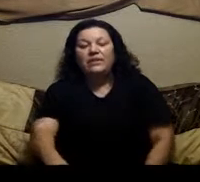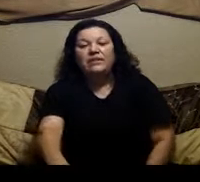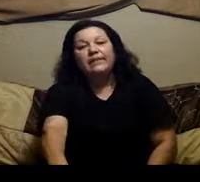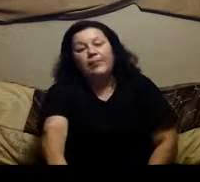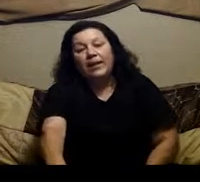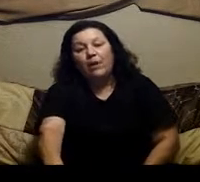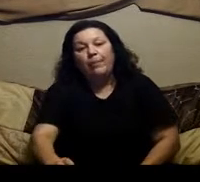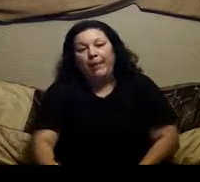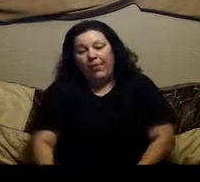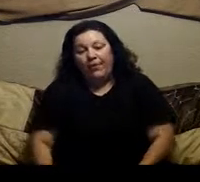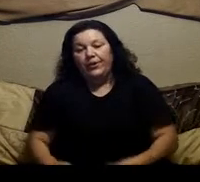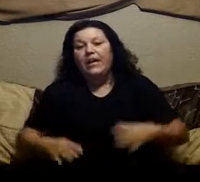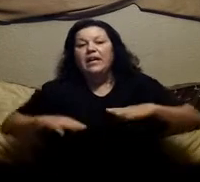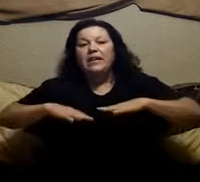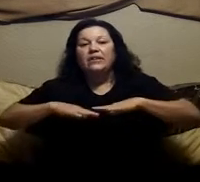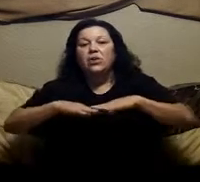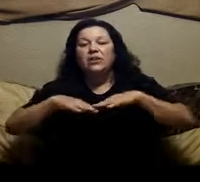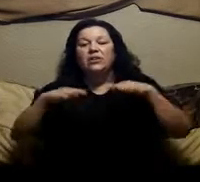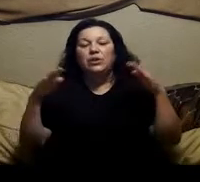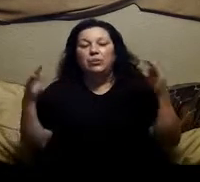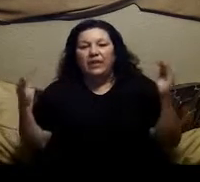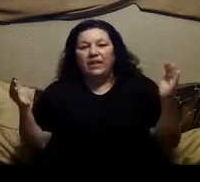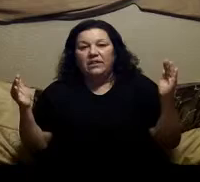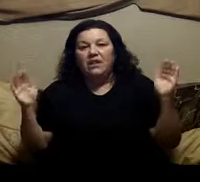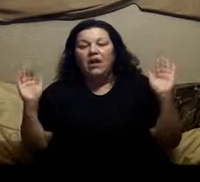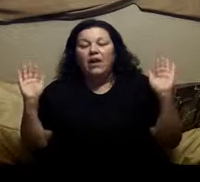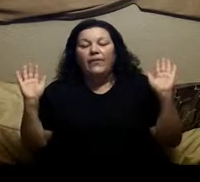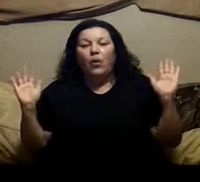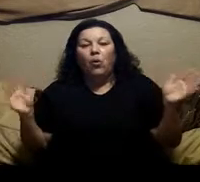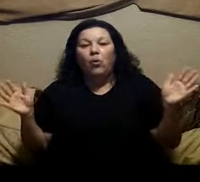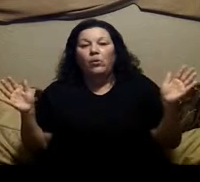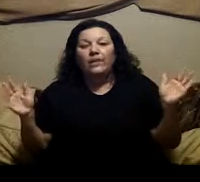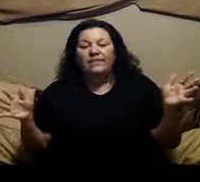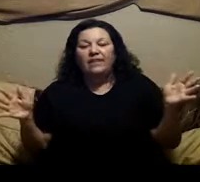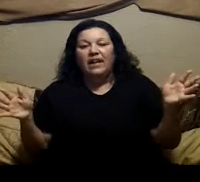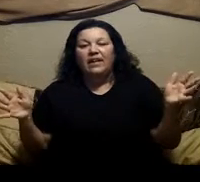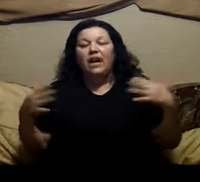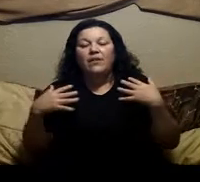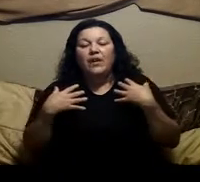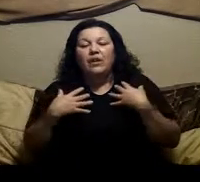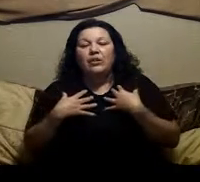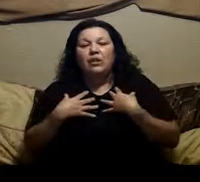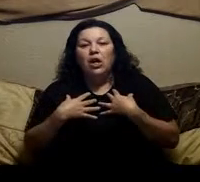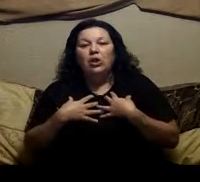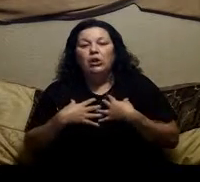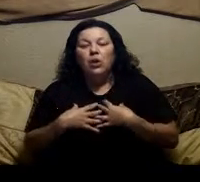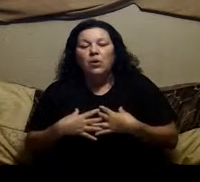is this slippery elm powder is going to lubricate the whole inside of your lower